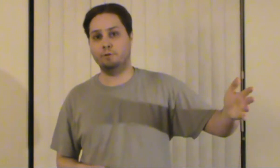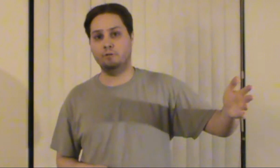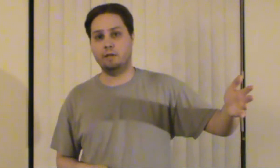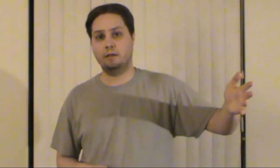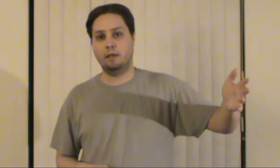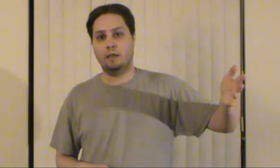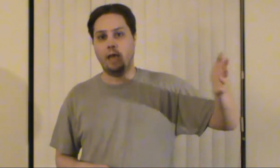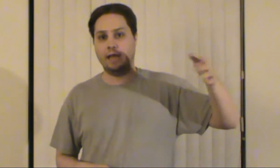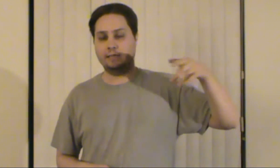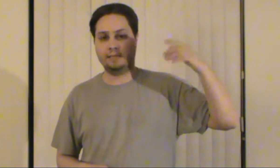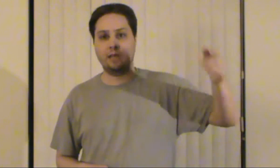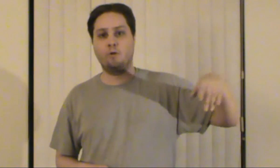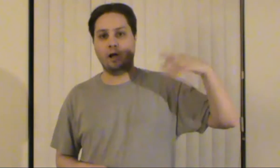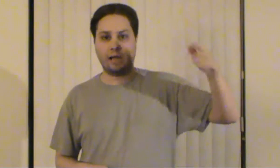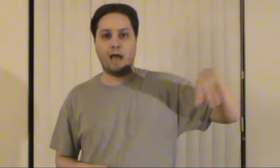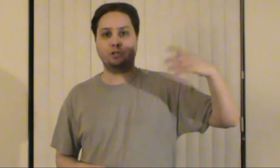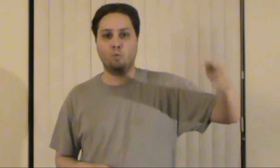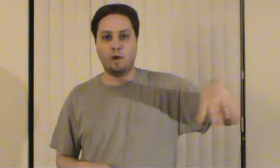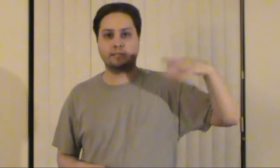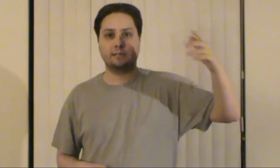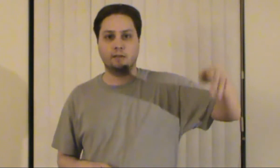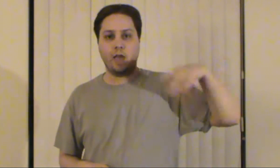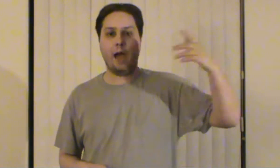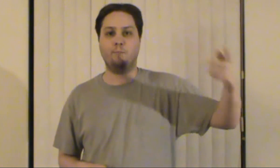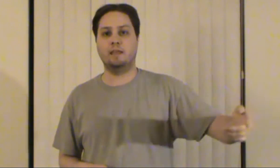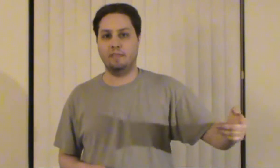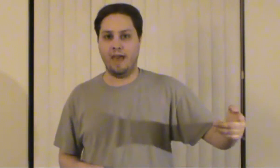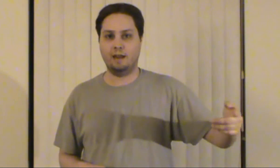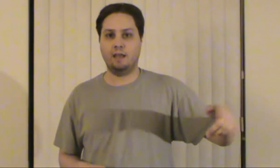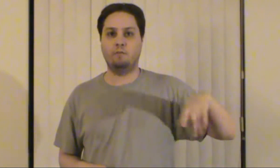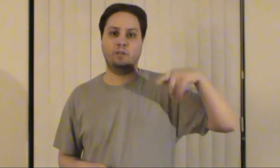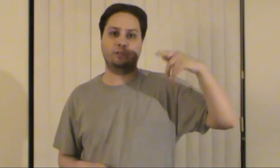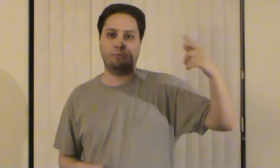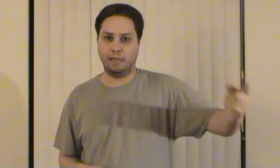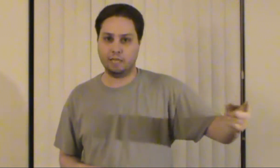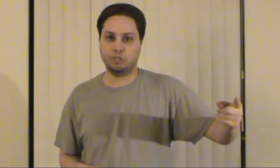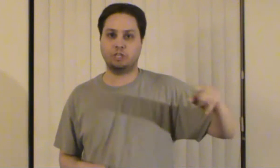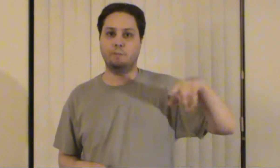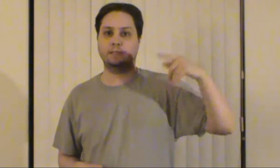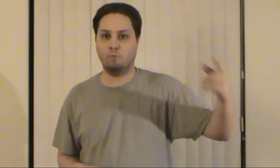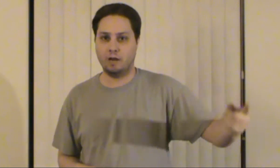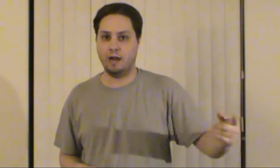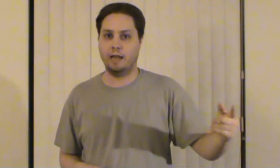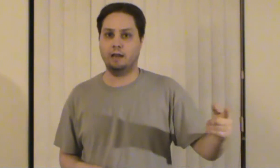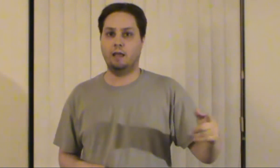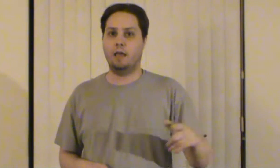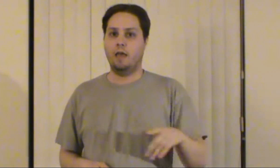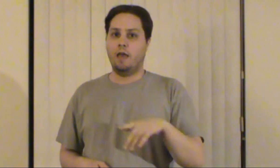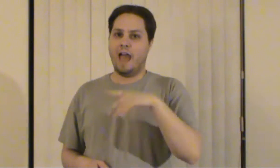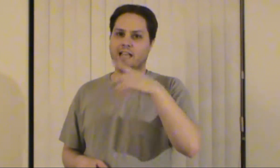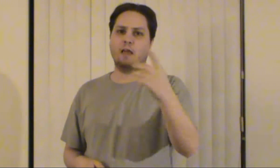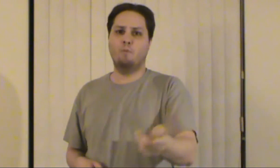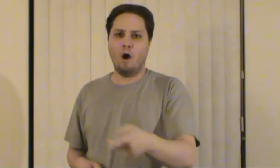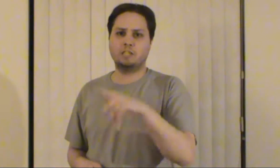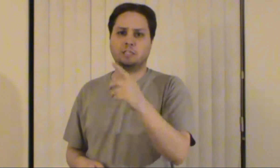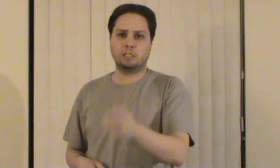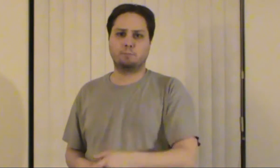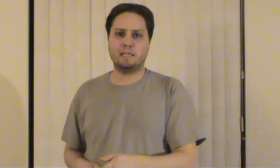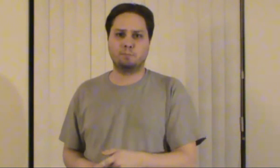beauty and seeing what kind of twists happen in that and with the relationships and whatnot as i'm watching the space